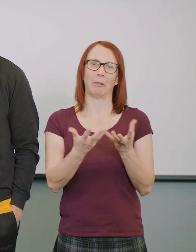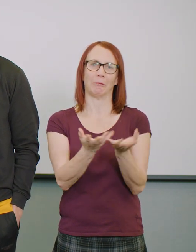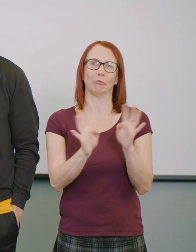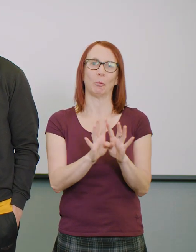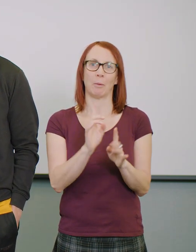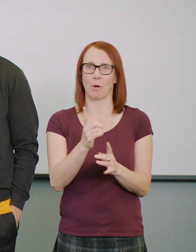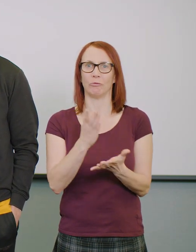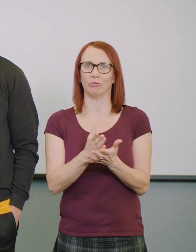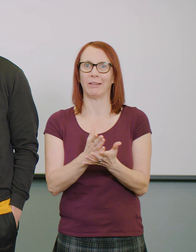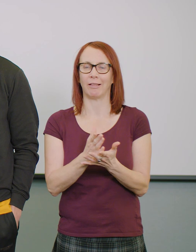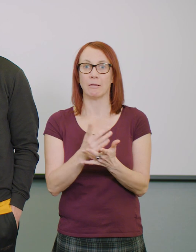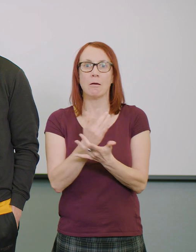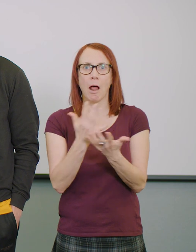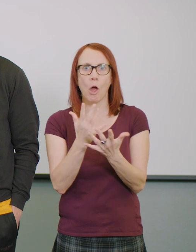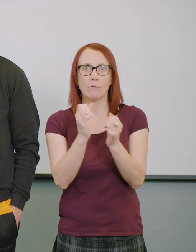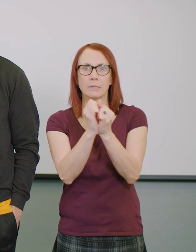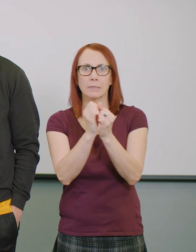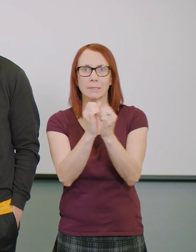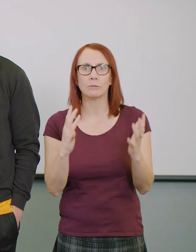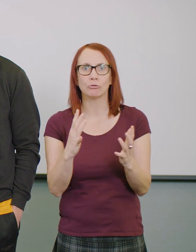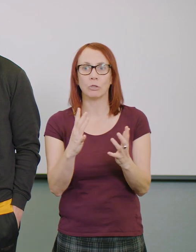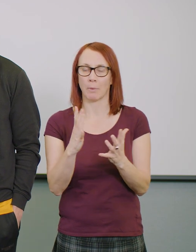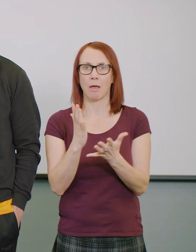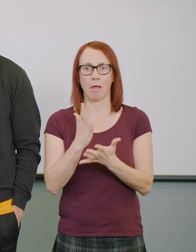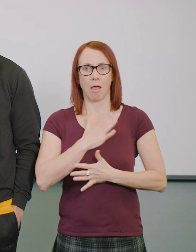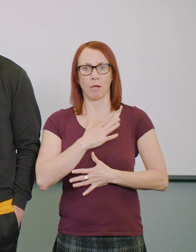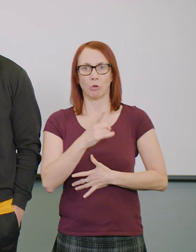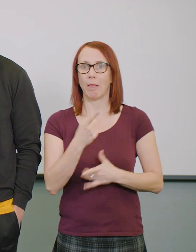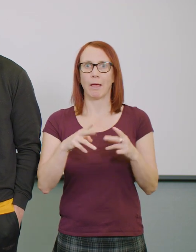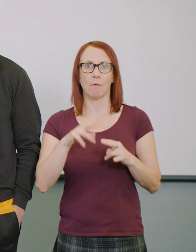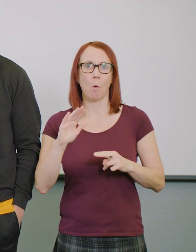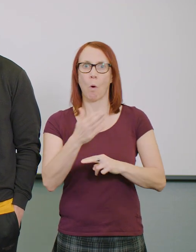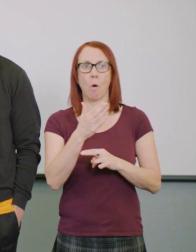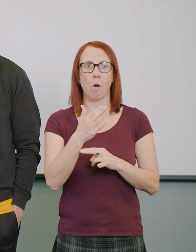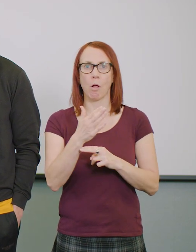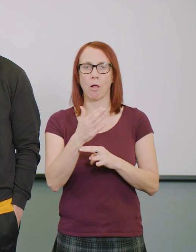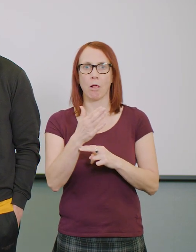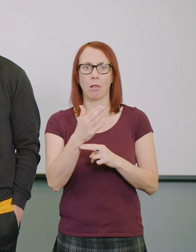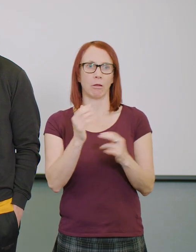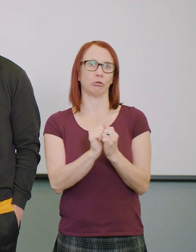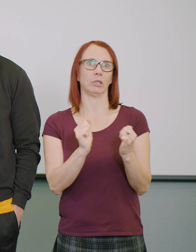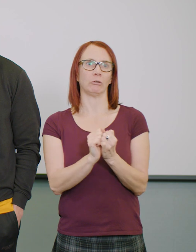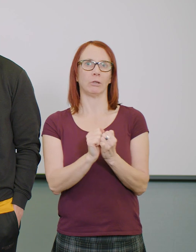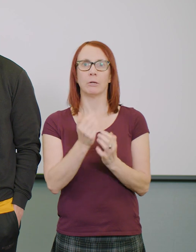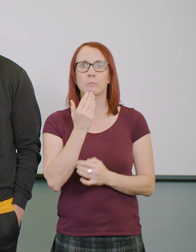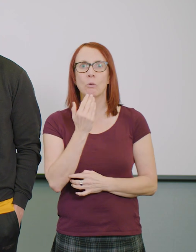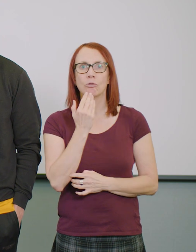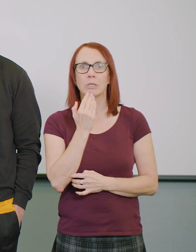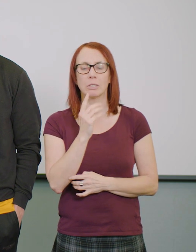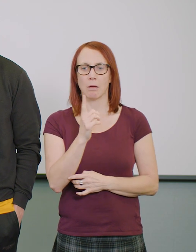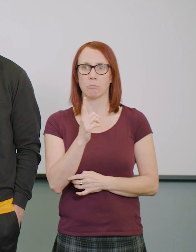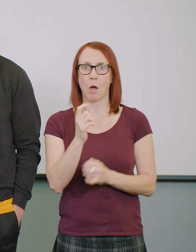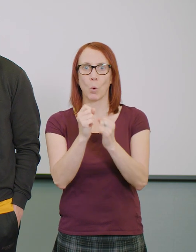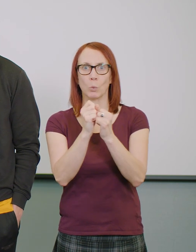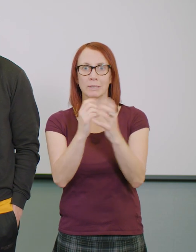disagreement which I enjoy because if everybody agrees, it's a bit boring but we